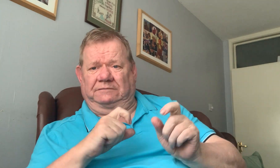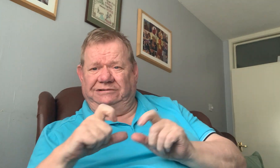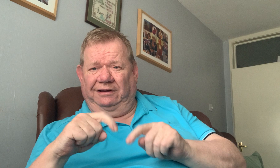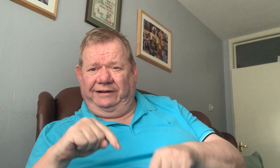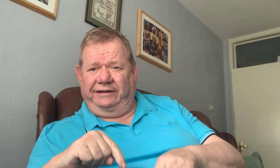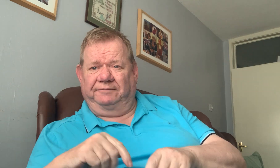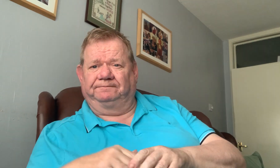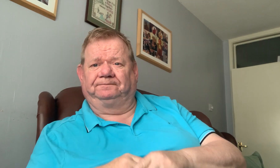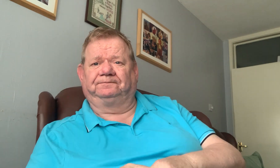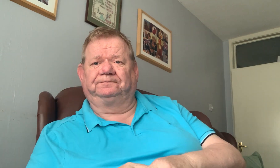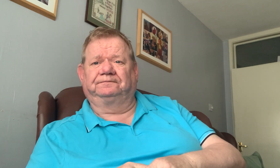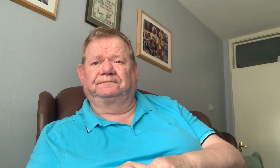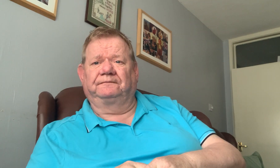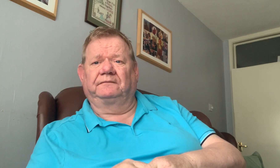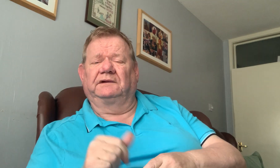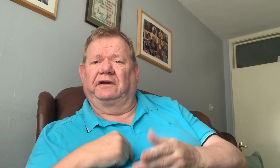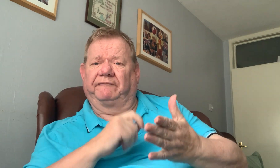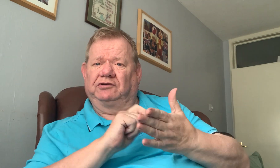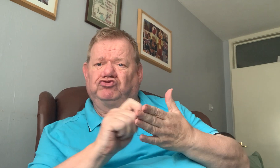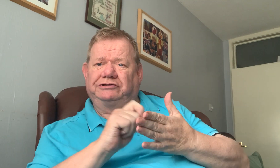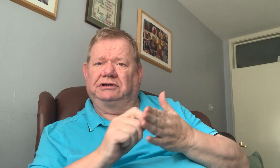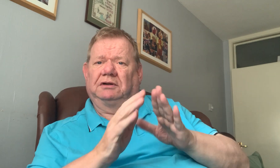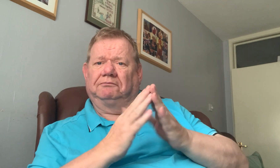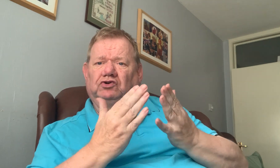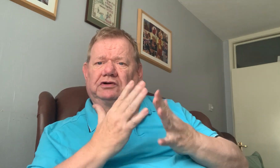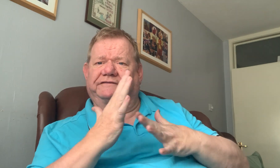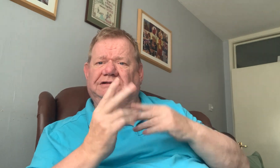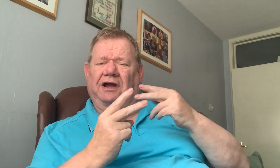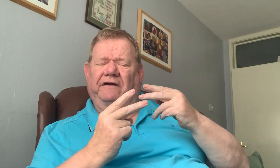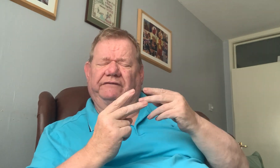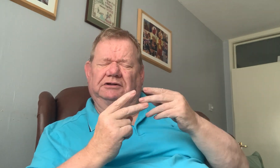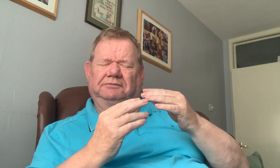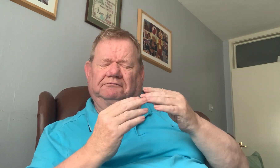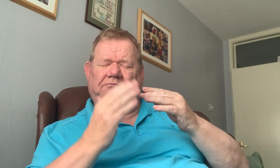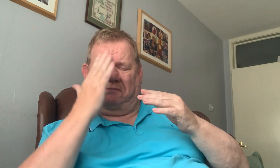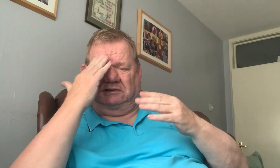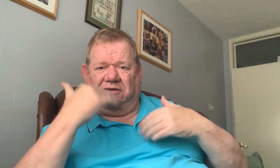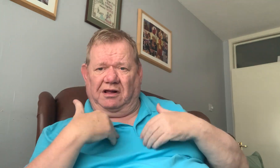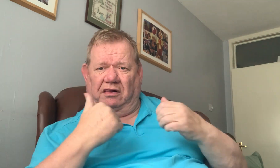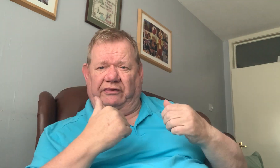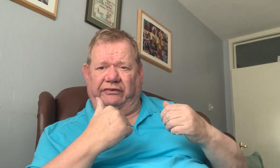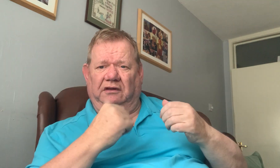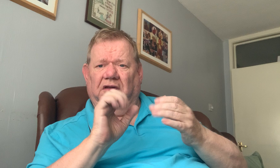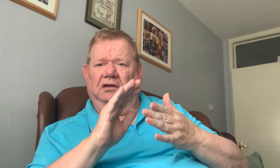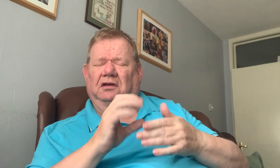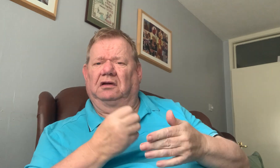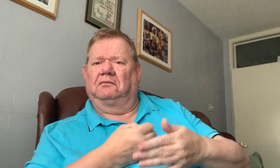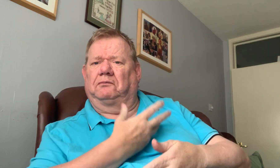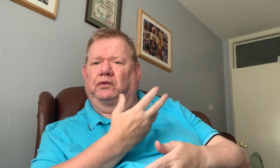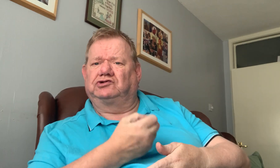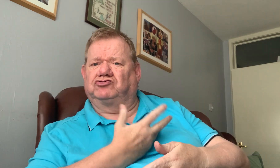the, um, which is the book of, um, the, um, to,